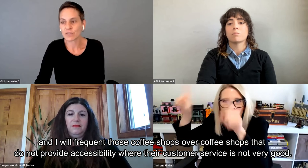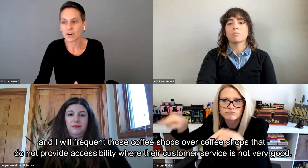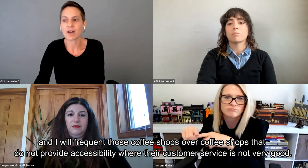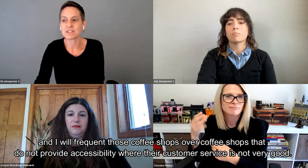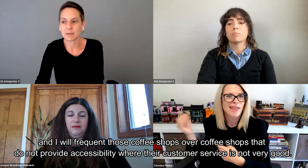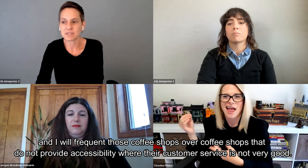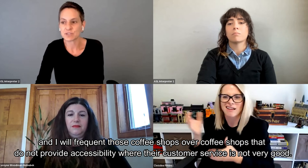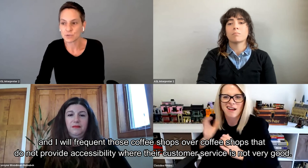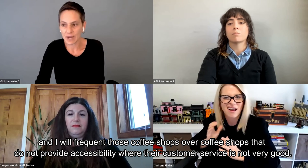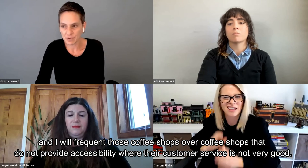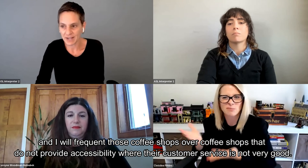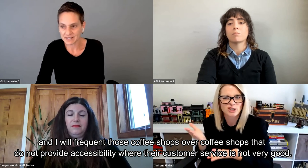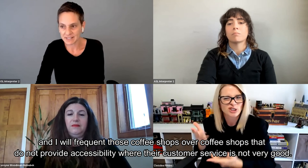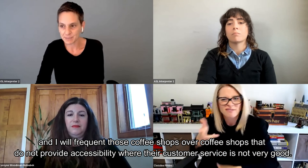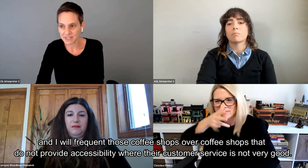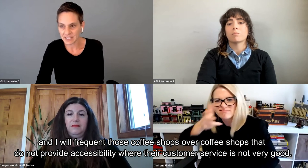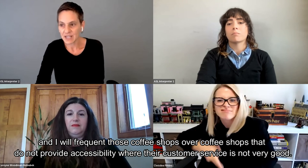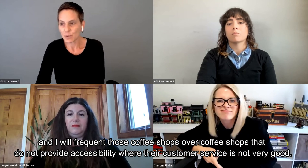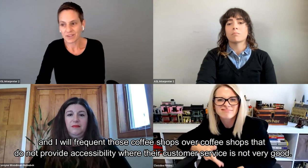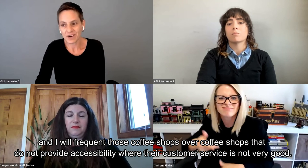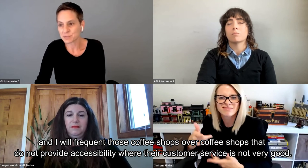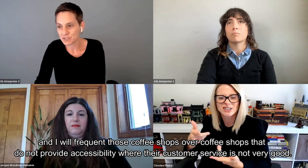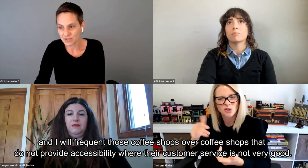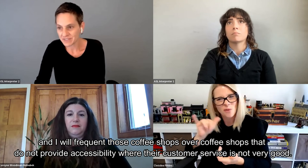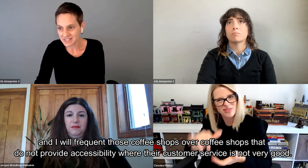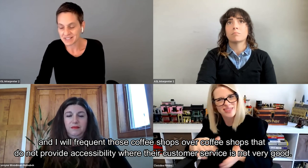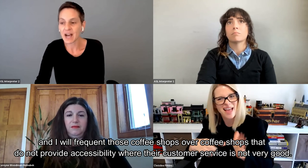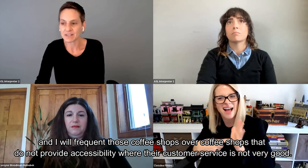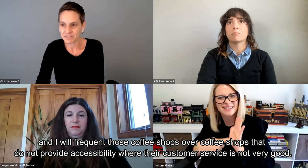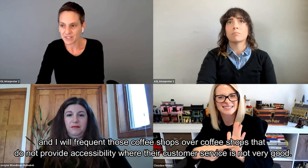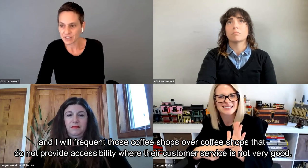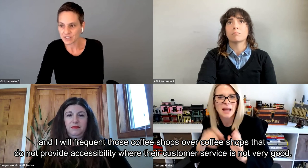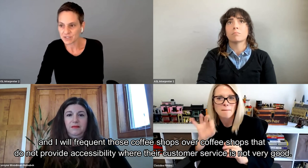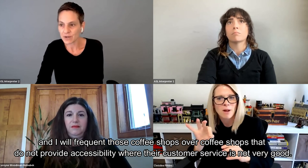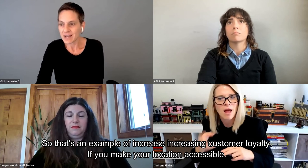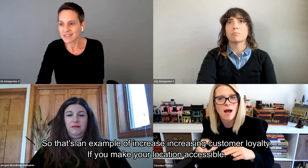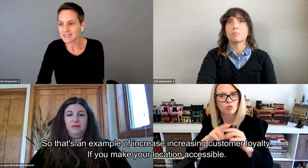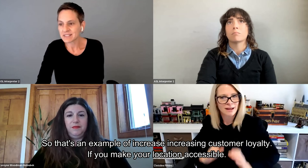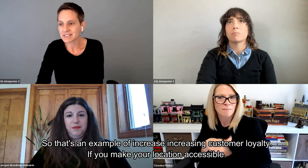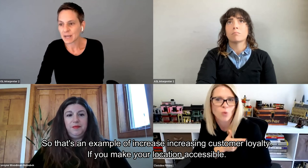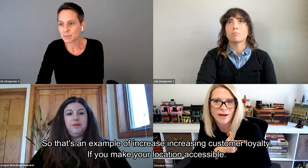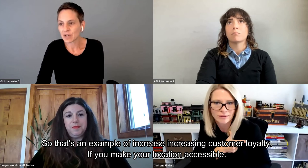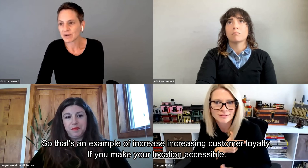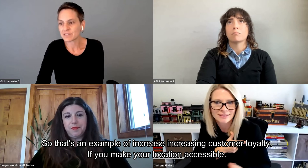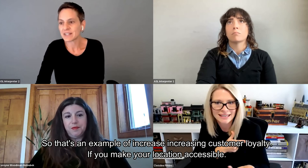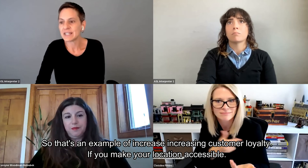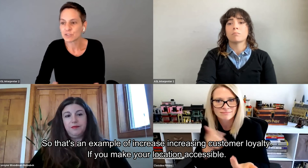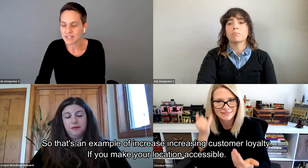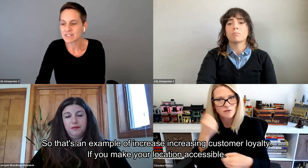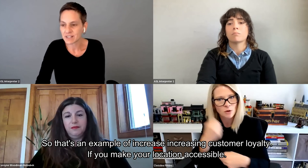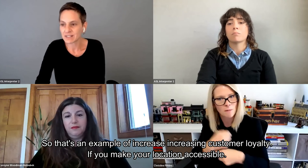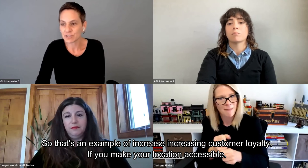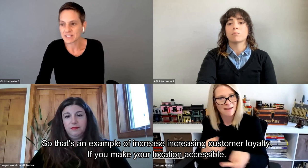shops over coffee shops that do not provide accessibility, where their customer service is not very good. So that's an example of